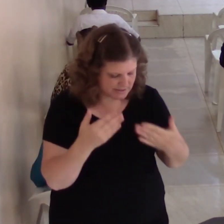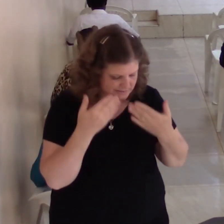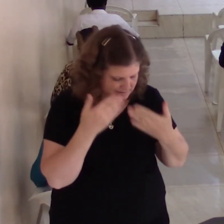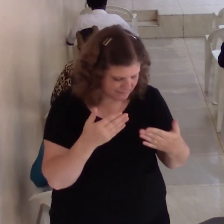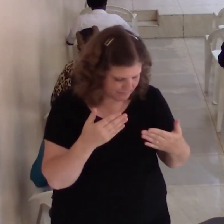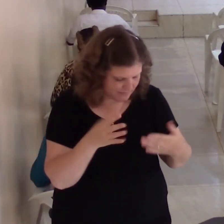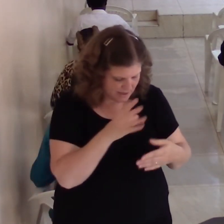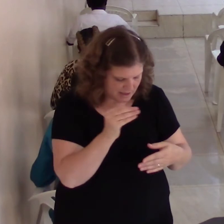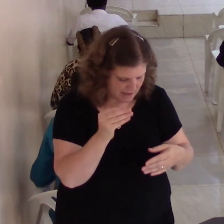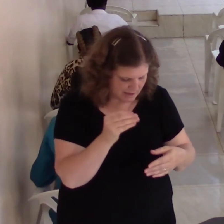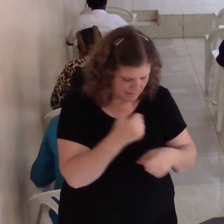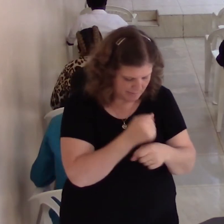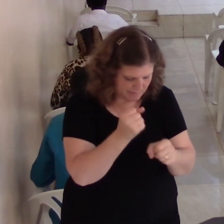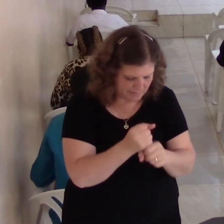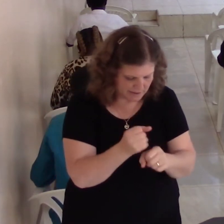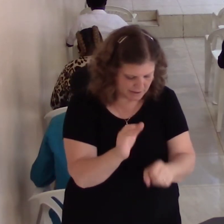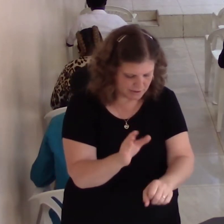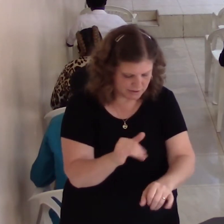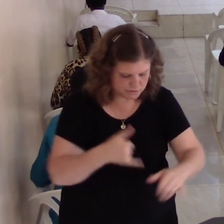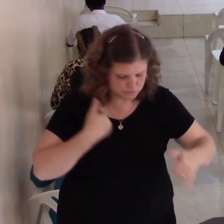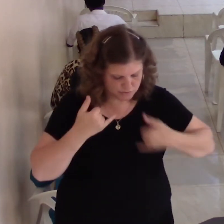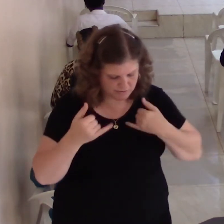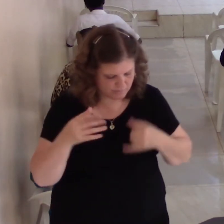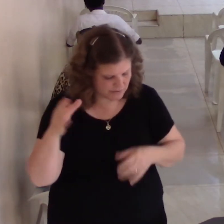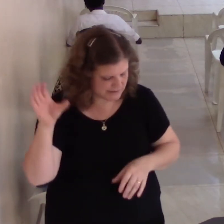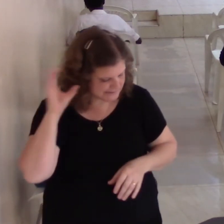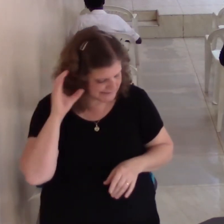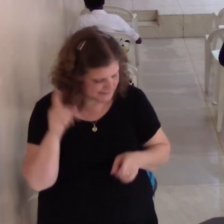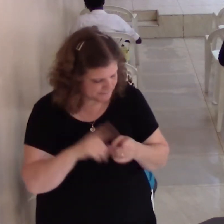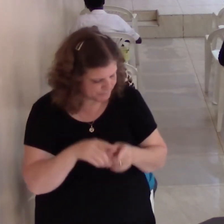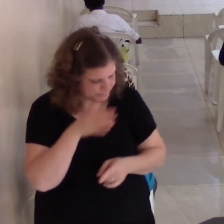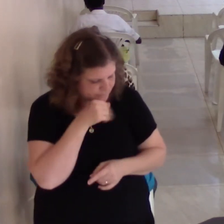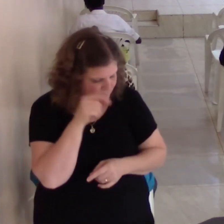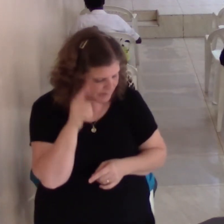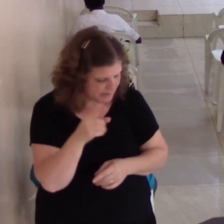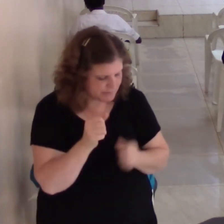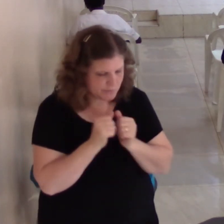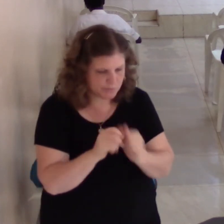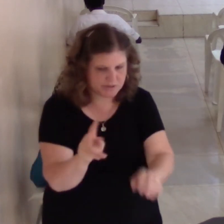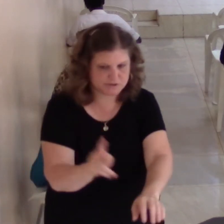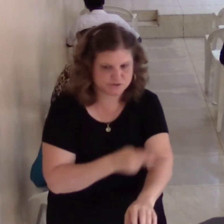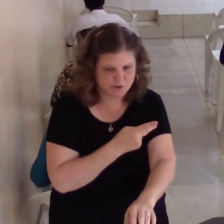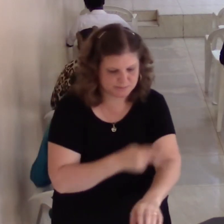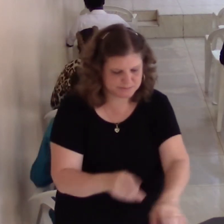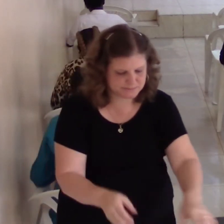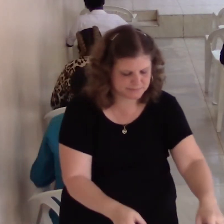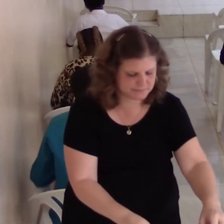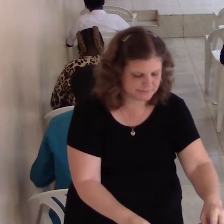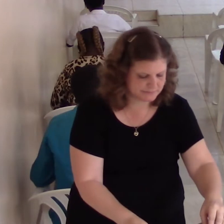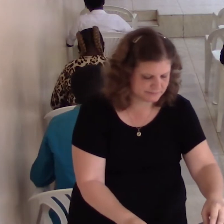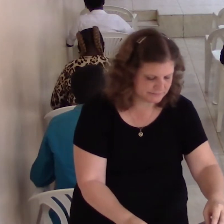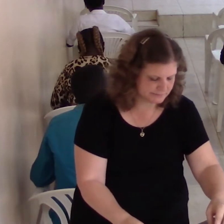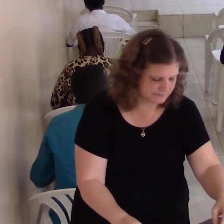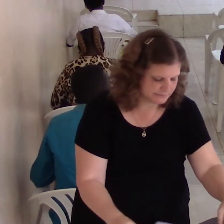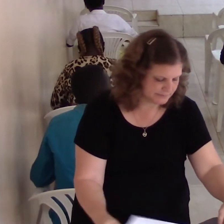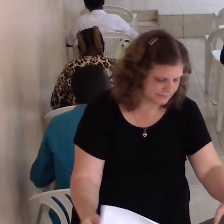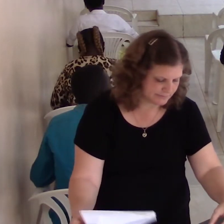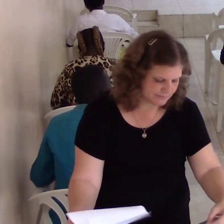Psalms, chapter 100. Psalms, chapter 100, beginning of verse 3. Look at Psalms, chapter 100, verse 3.